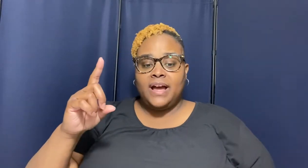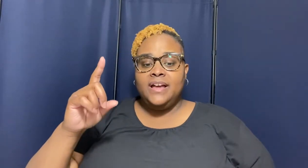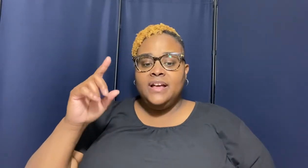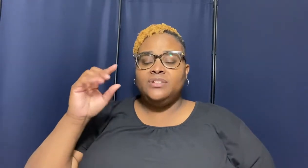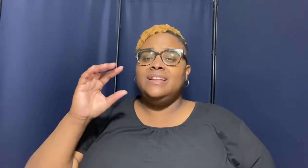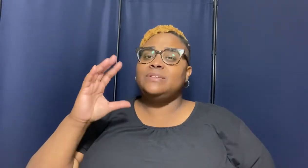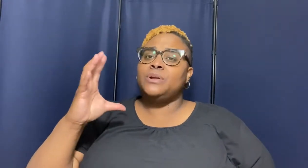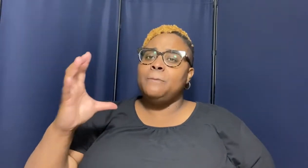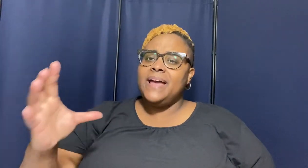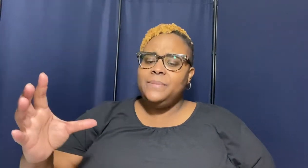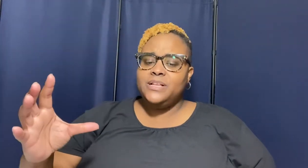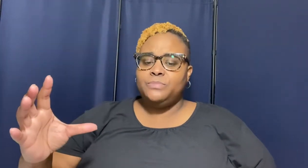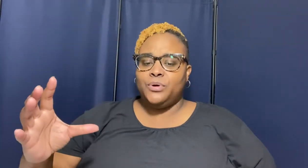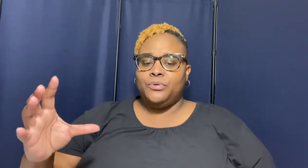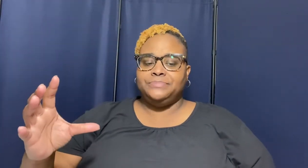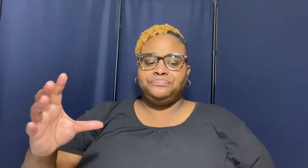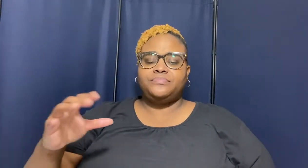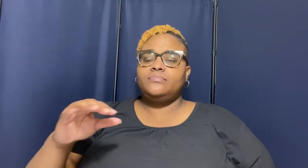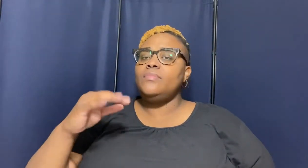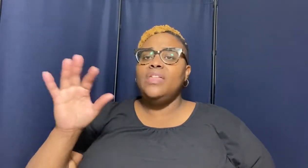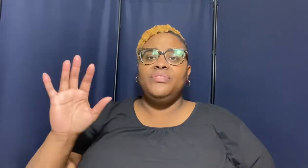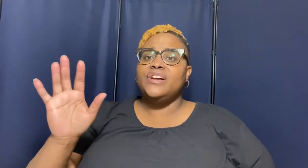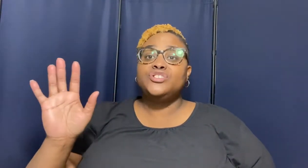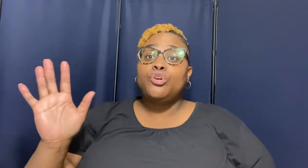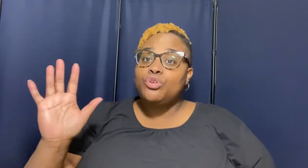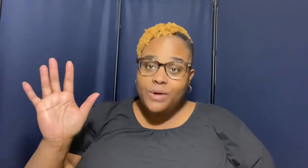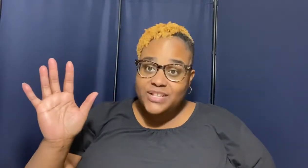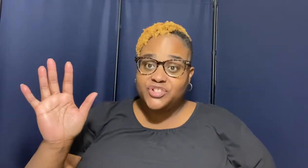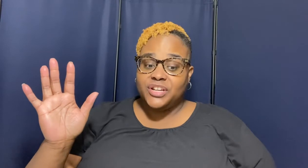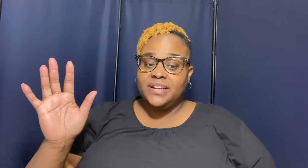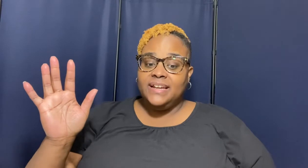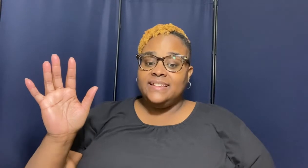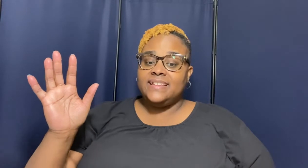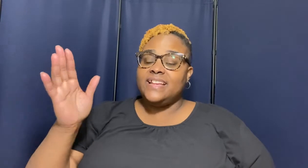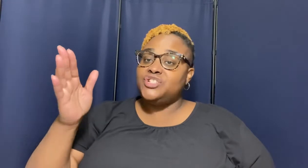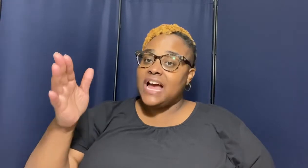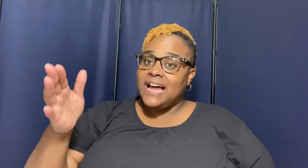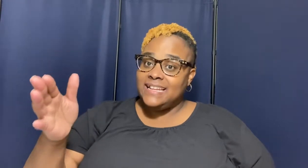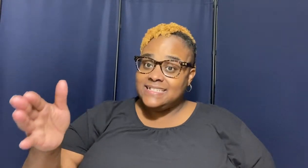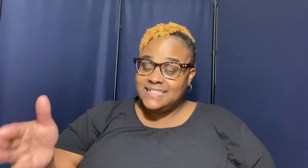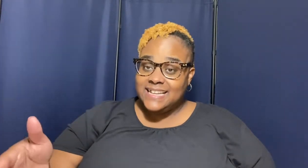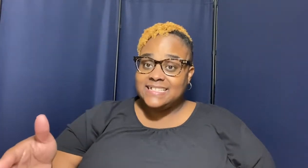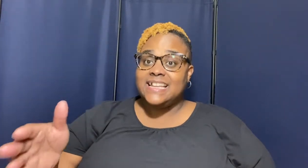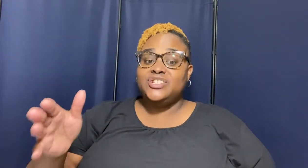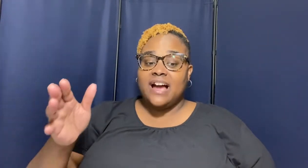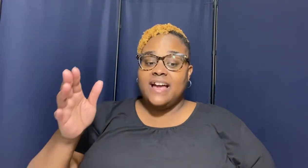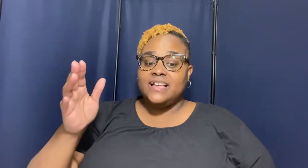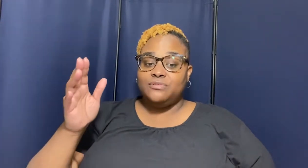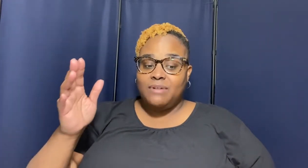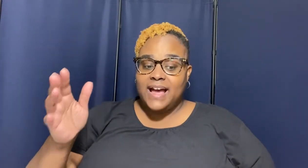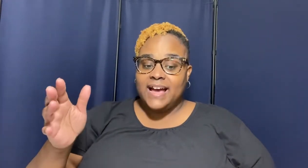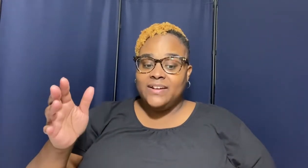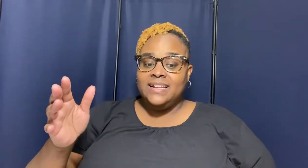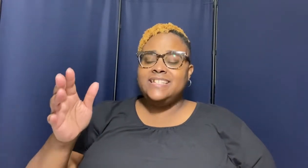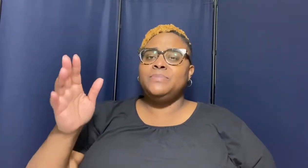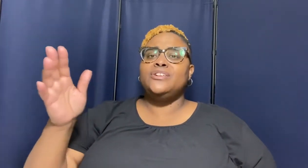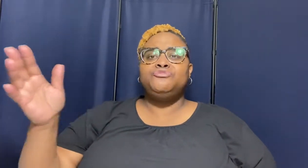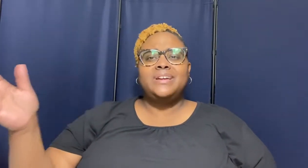so listen when a baby is born there is no question that that child exists that child has arrived this is because you can